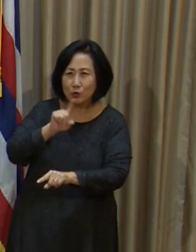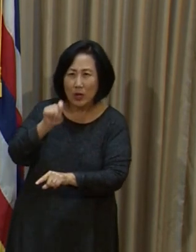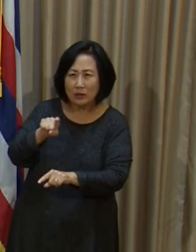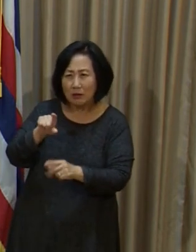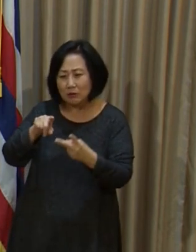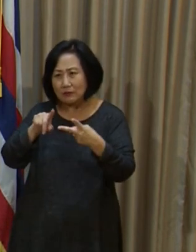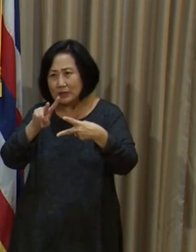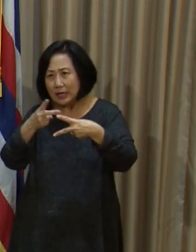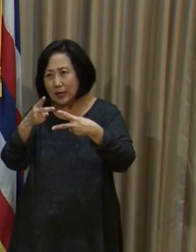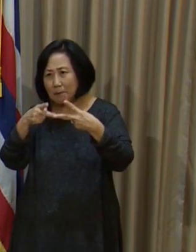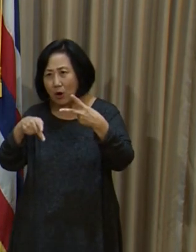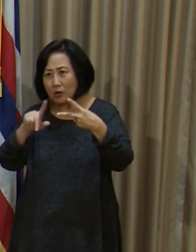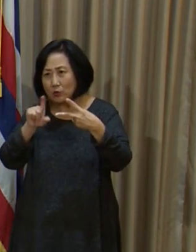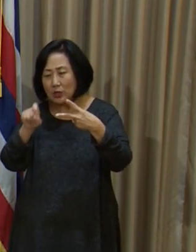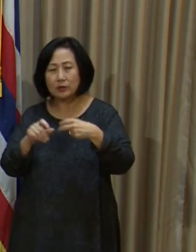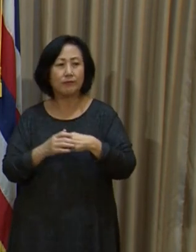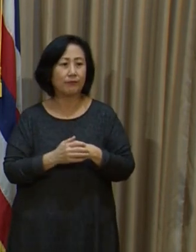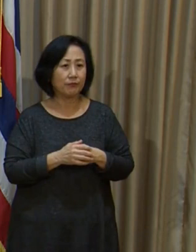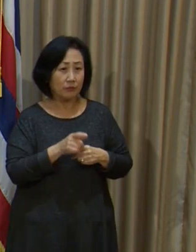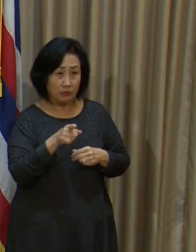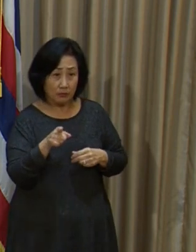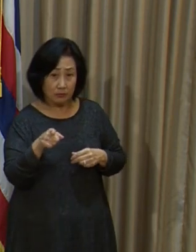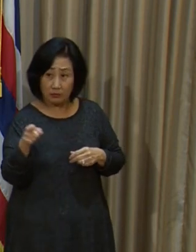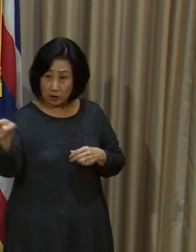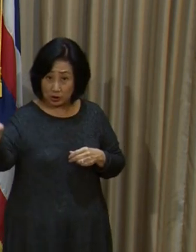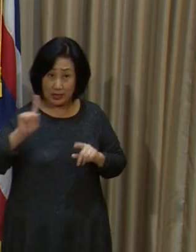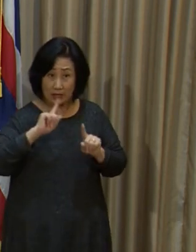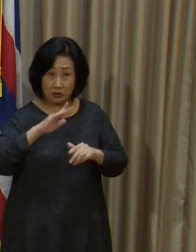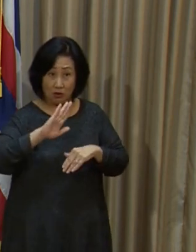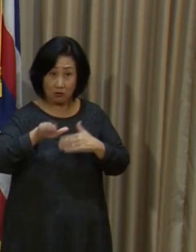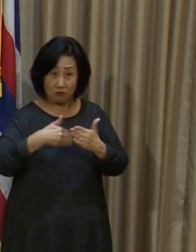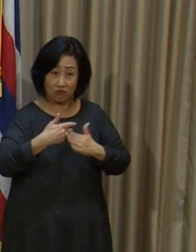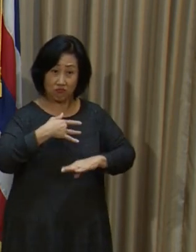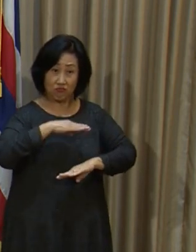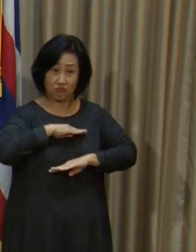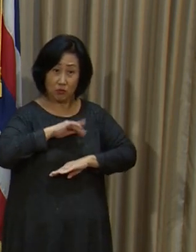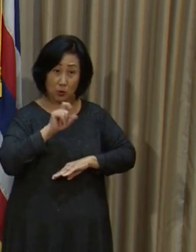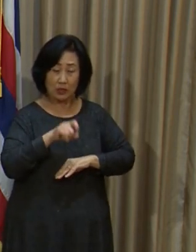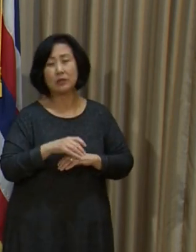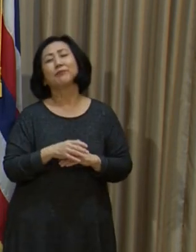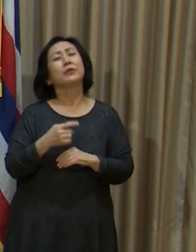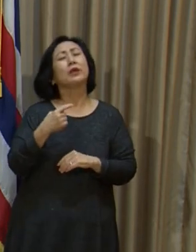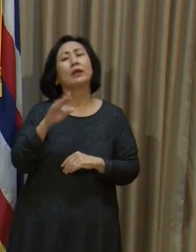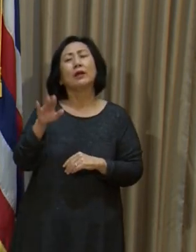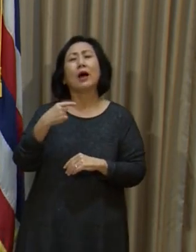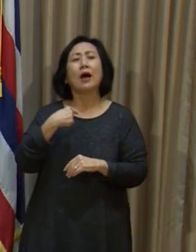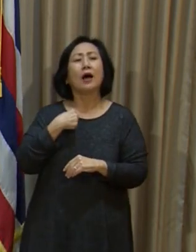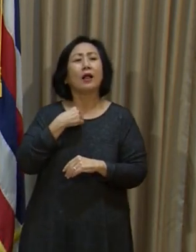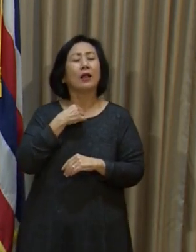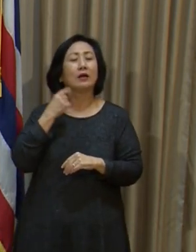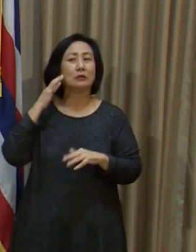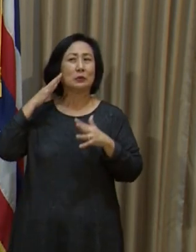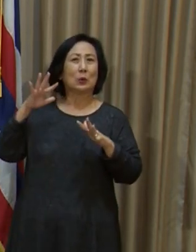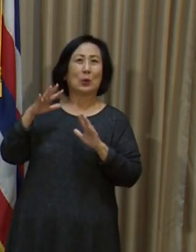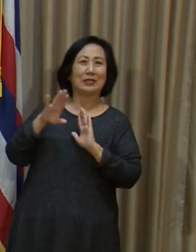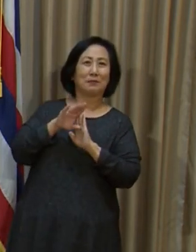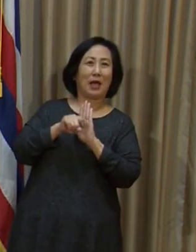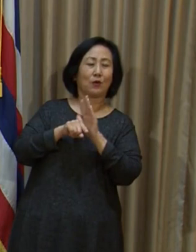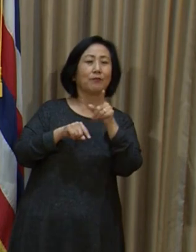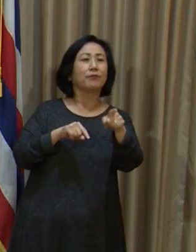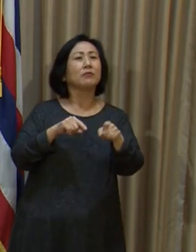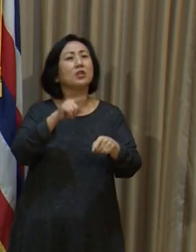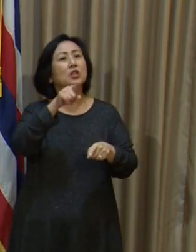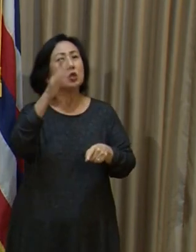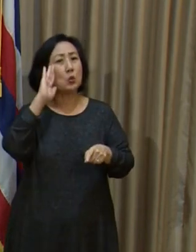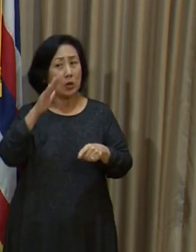to your question? Kristen, did she answer your question completely? Well, I just want to know, are you going to make, I guess,